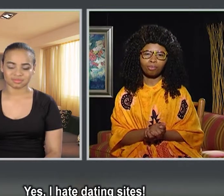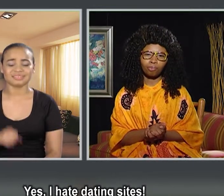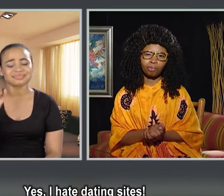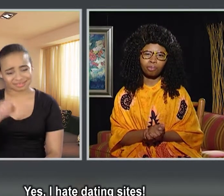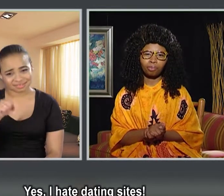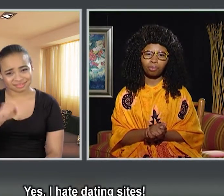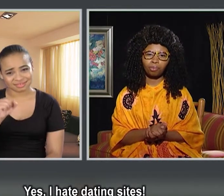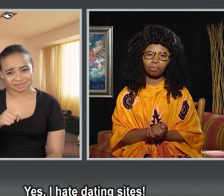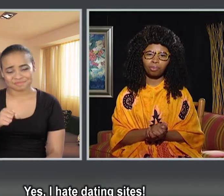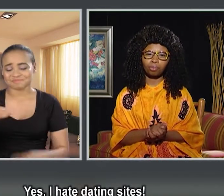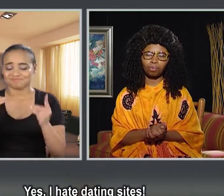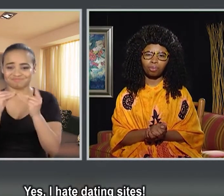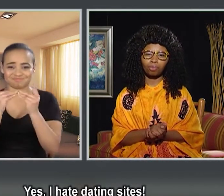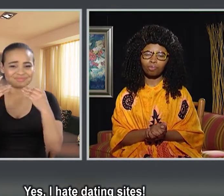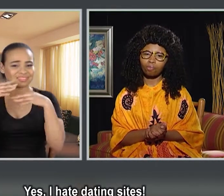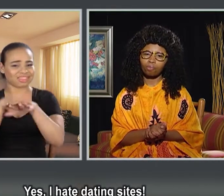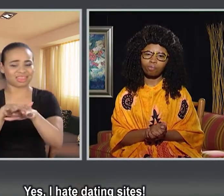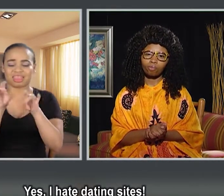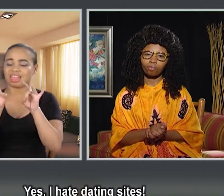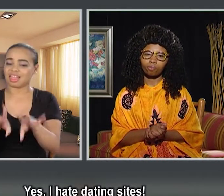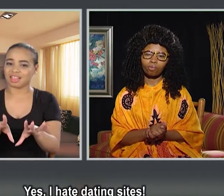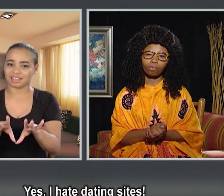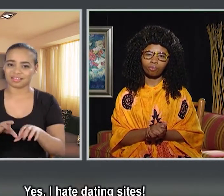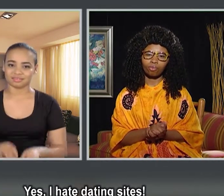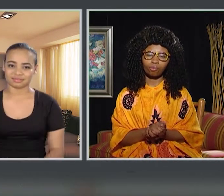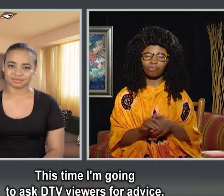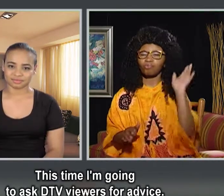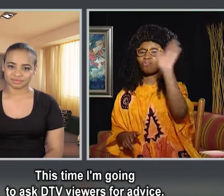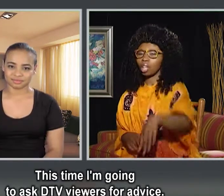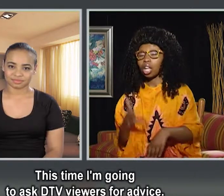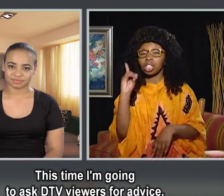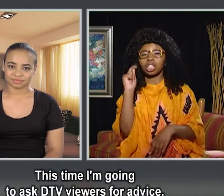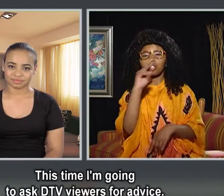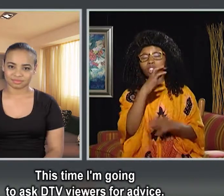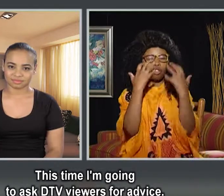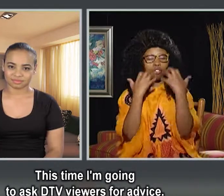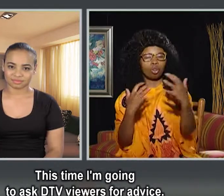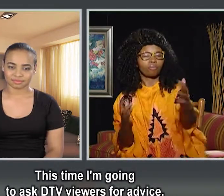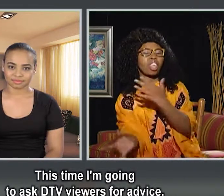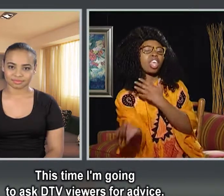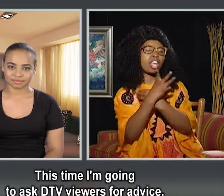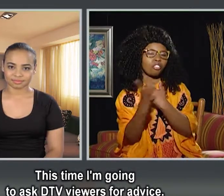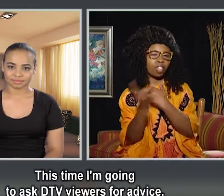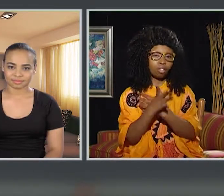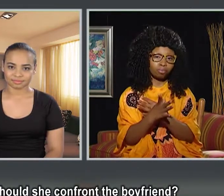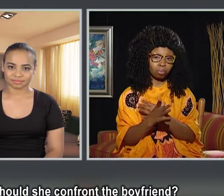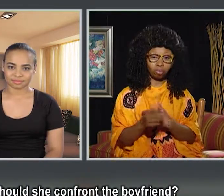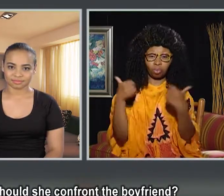Yes. I hate dating sites. This time I'm going to ask DTV viewers for advice. Should she